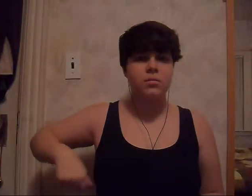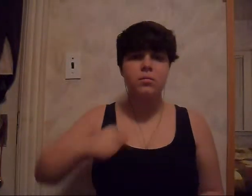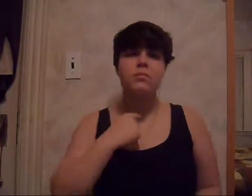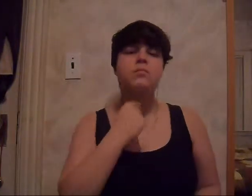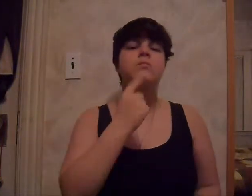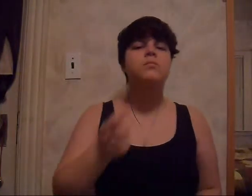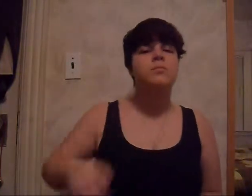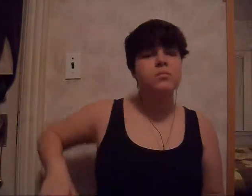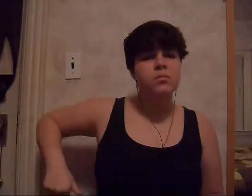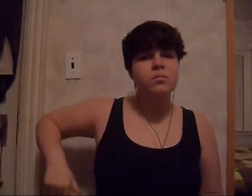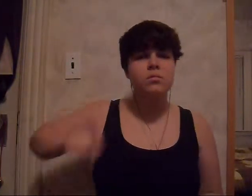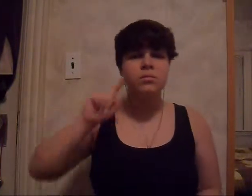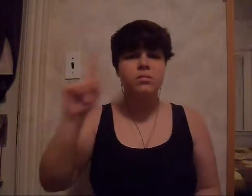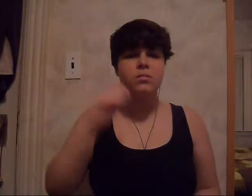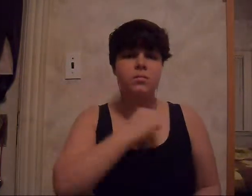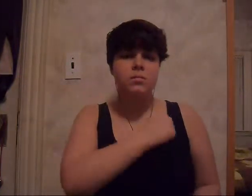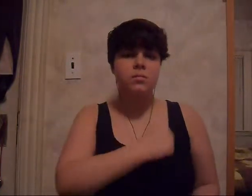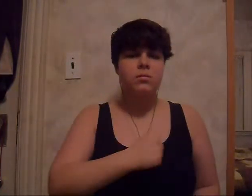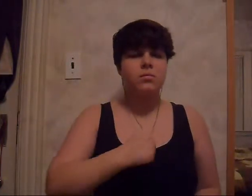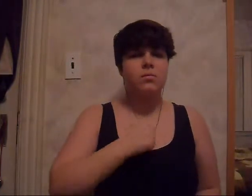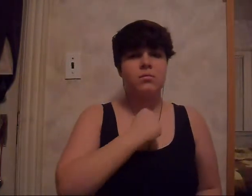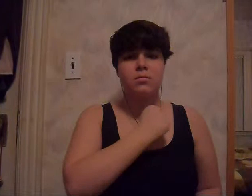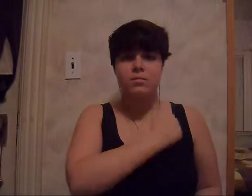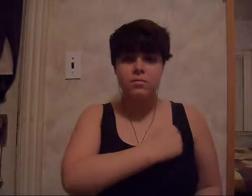I said it's too late to apologize